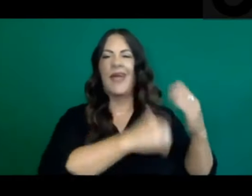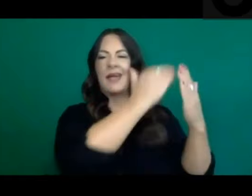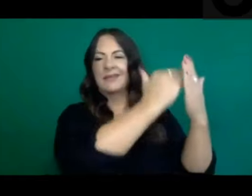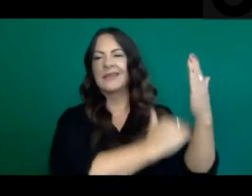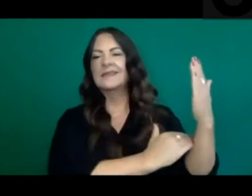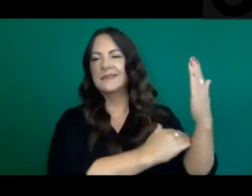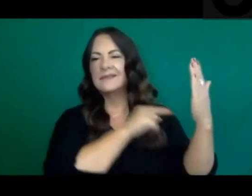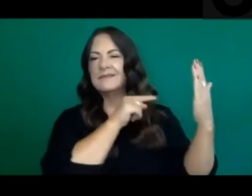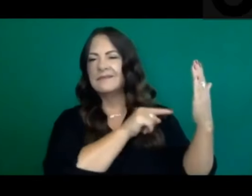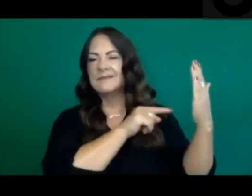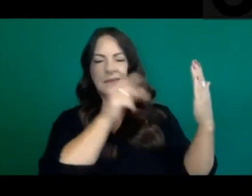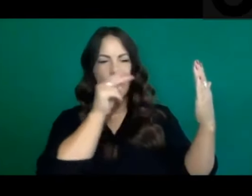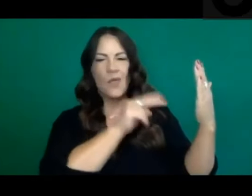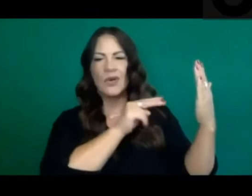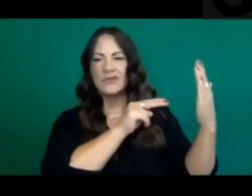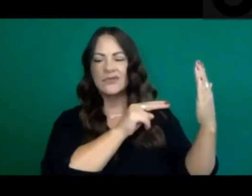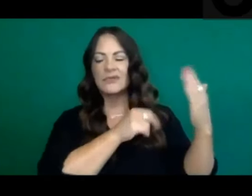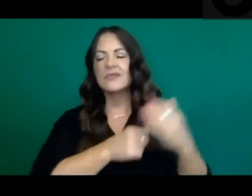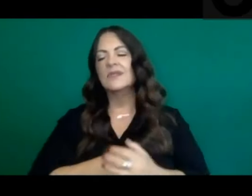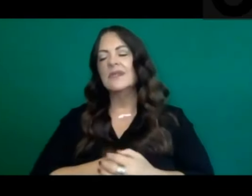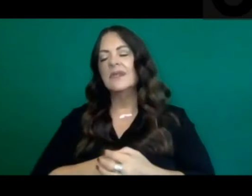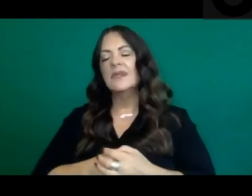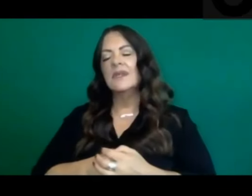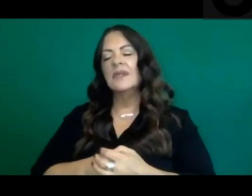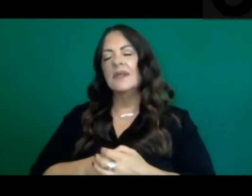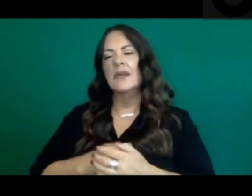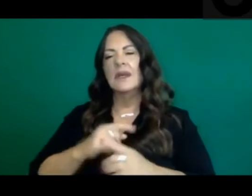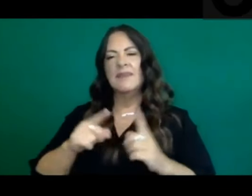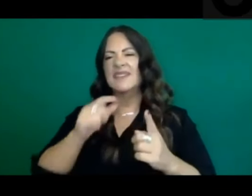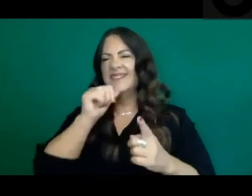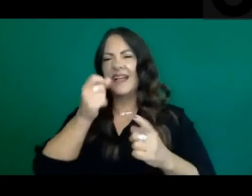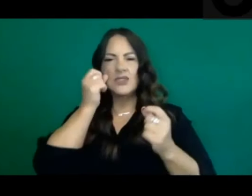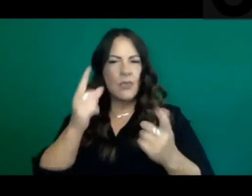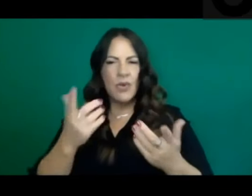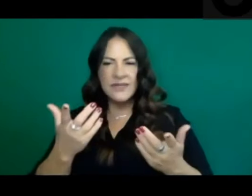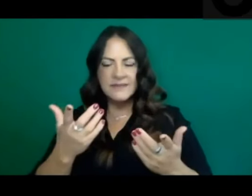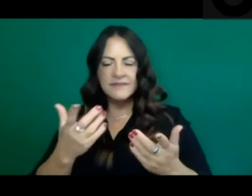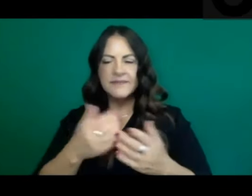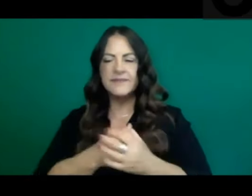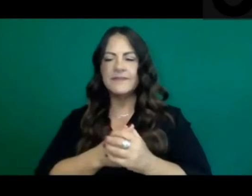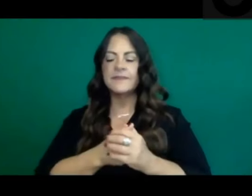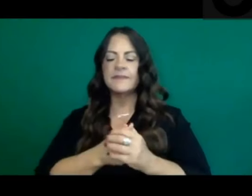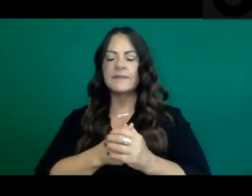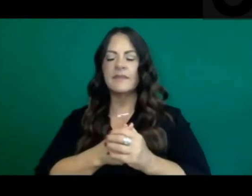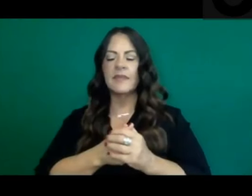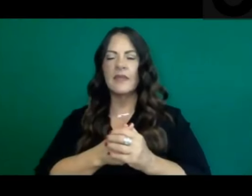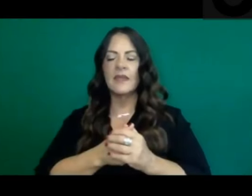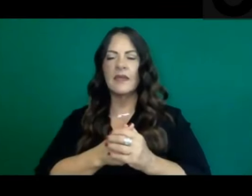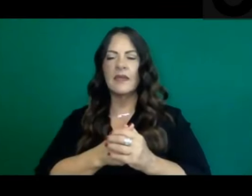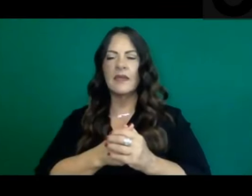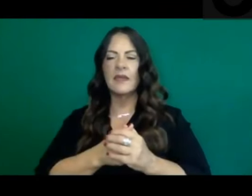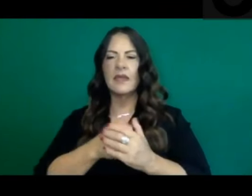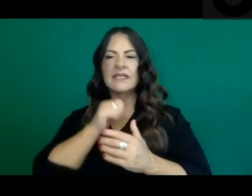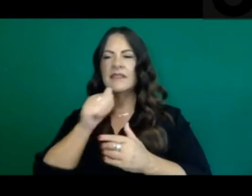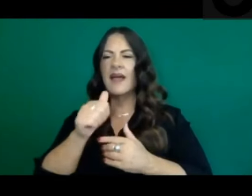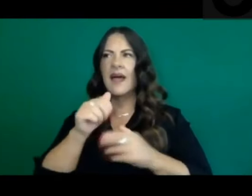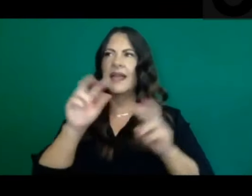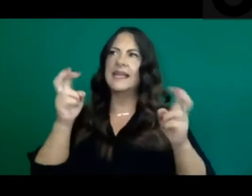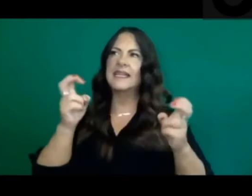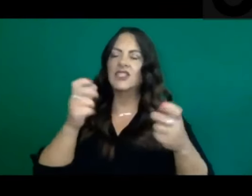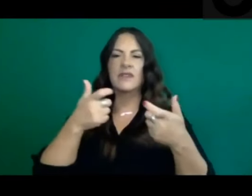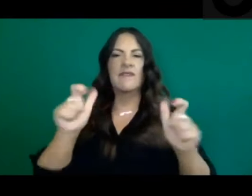should not be either surprising or an issue of major